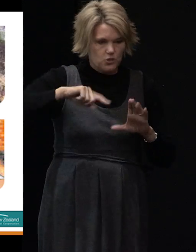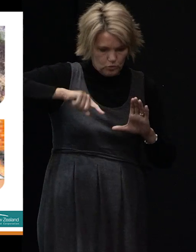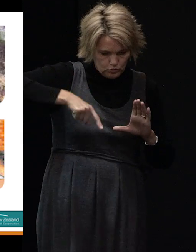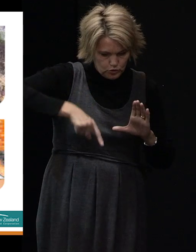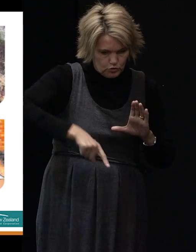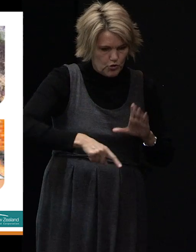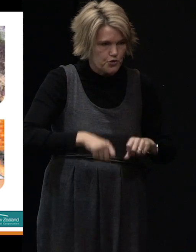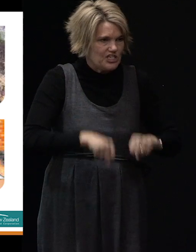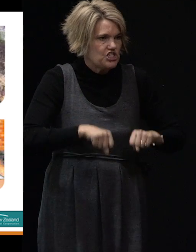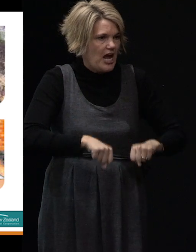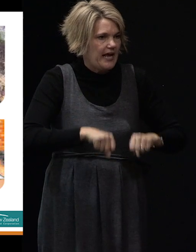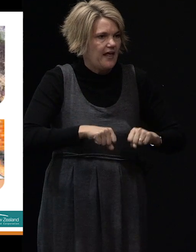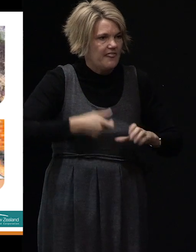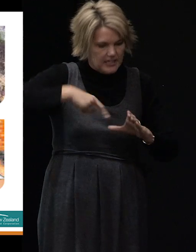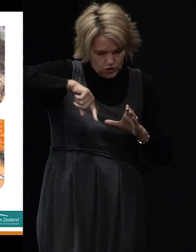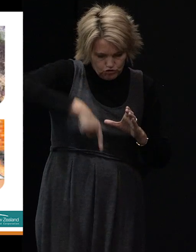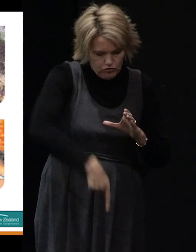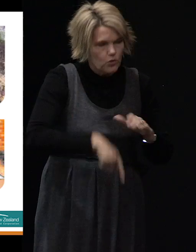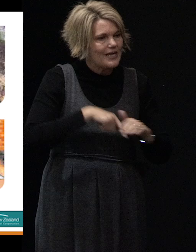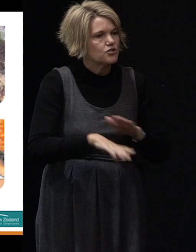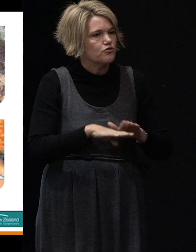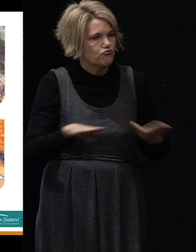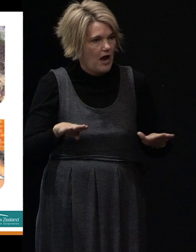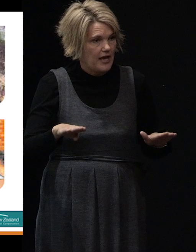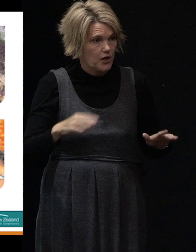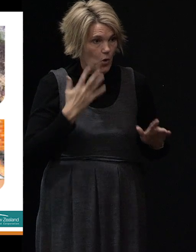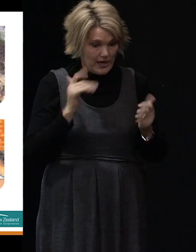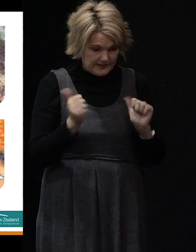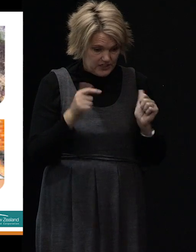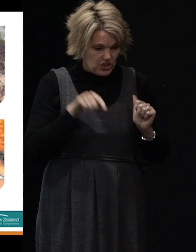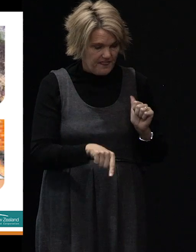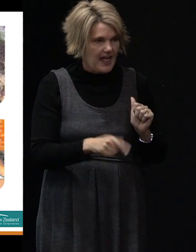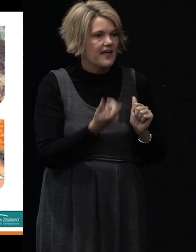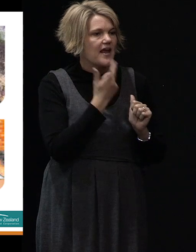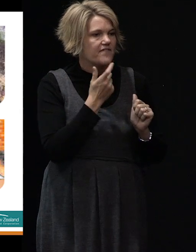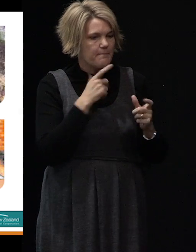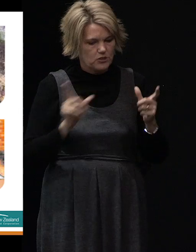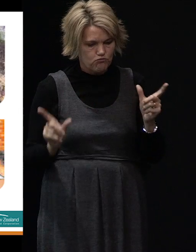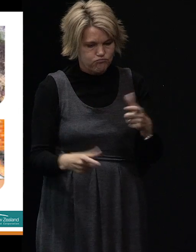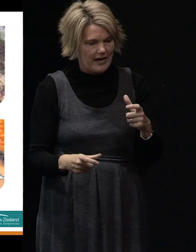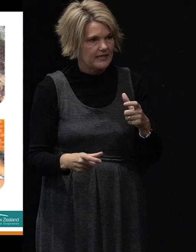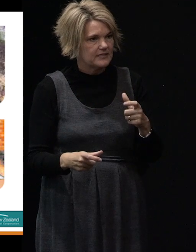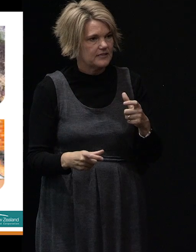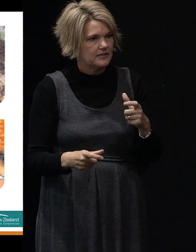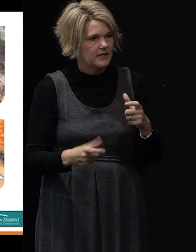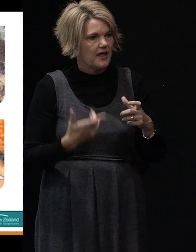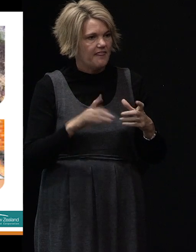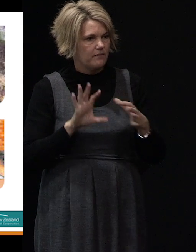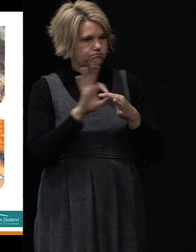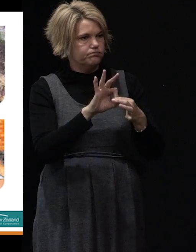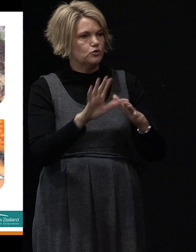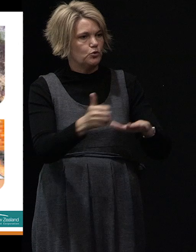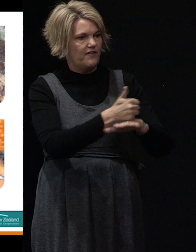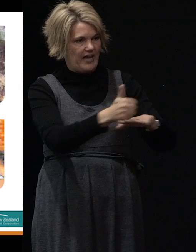drilled into the ground. Once it's in the ground a metal bracket is bolted to the face of the foundation